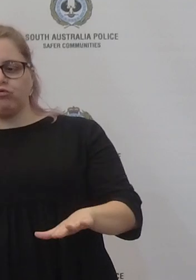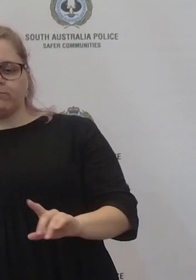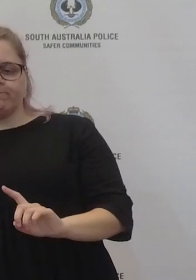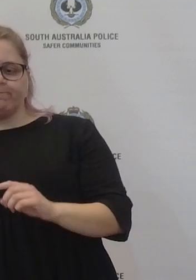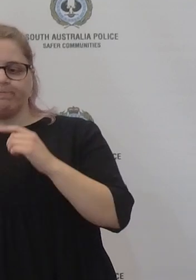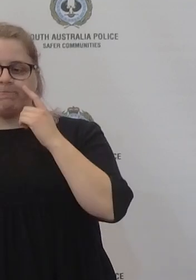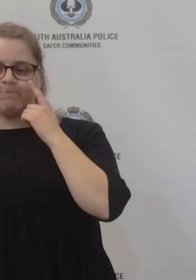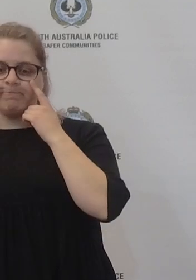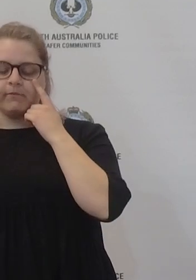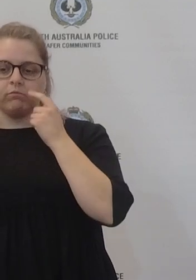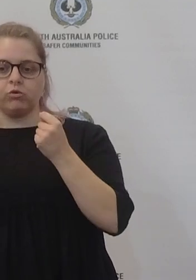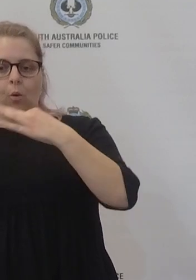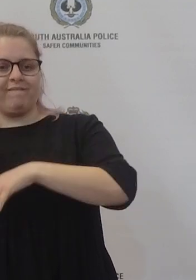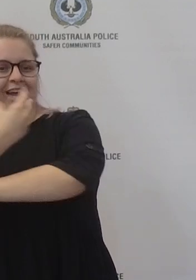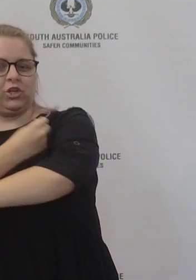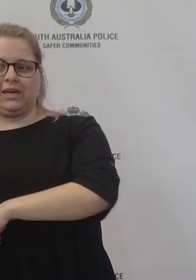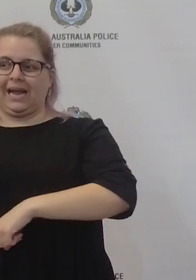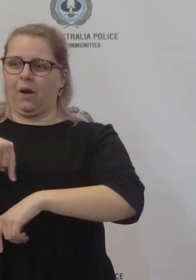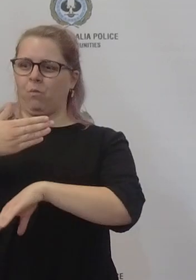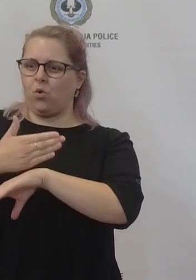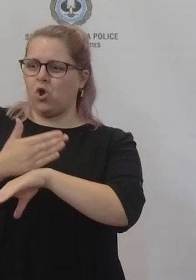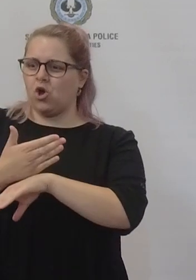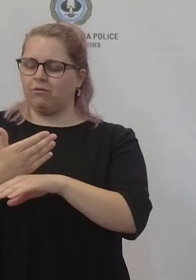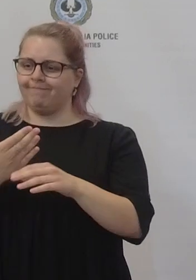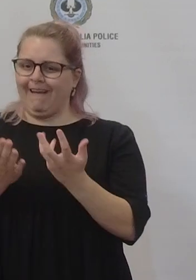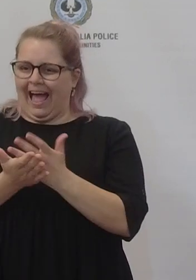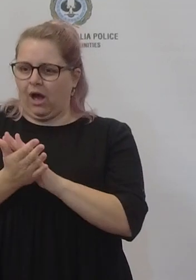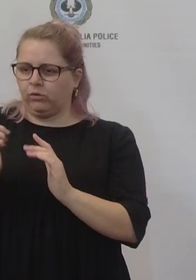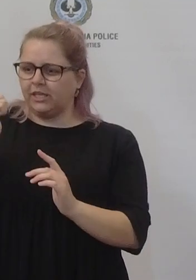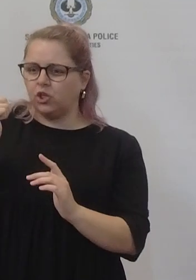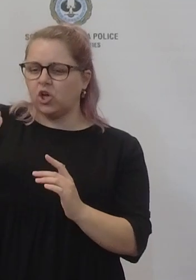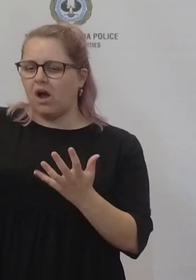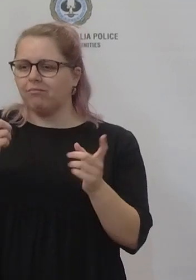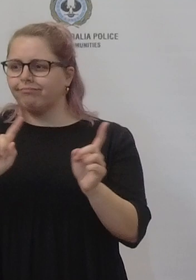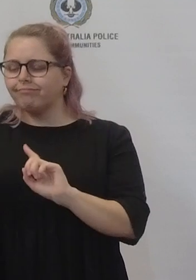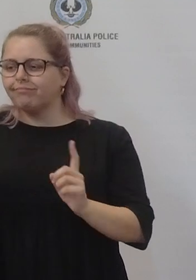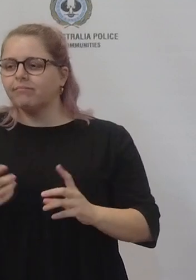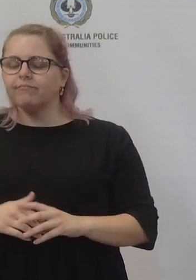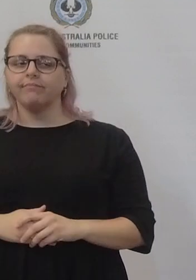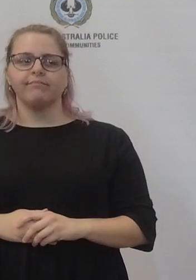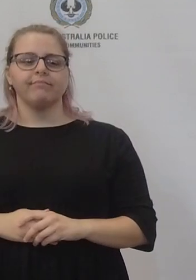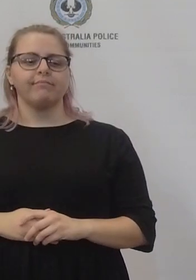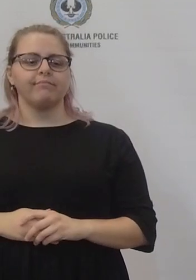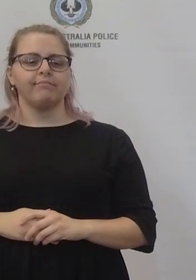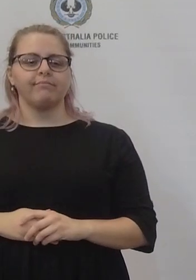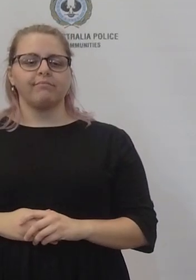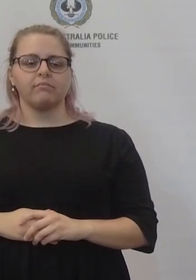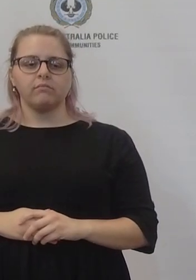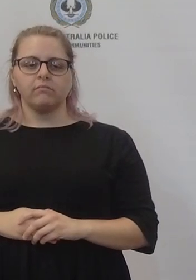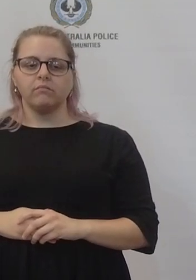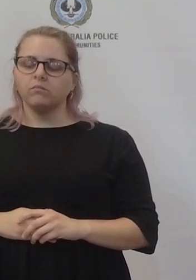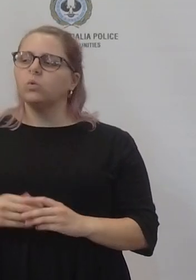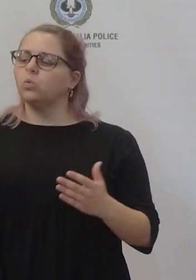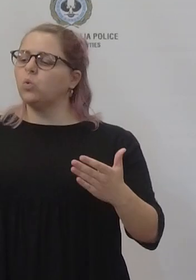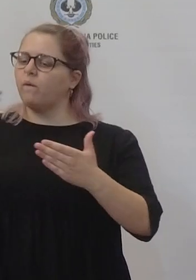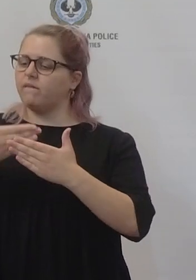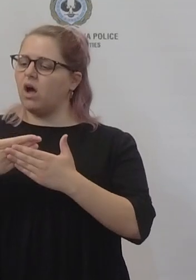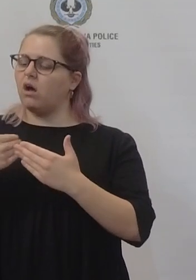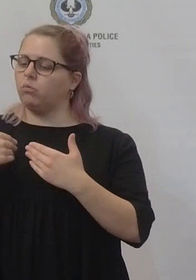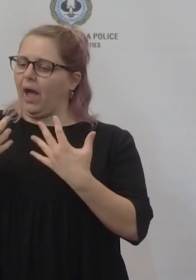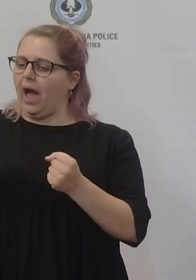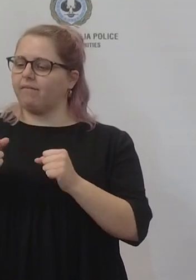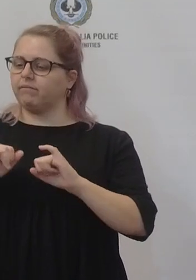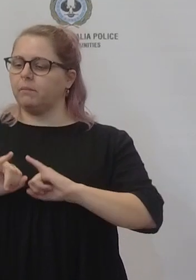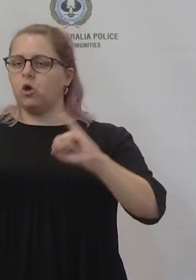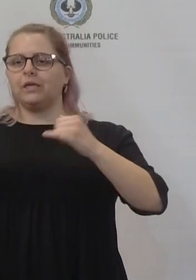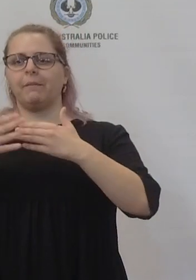work I guess within the school environment? Sure, thank you. Look, as the Commissioner said, the direction has served us incredibly well. Just for context